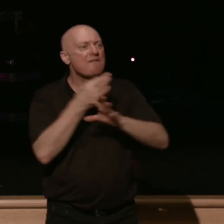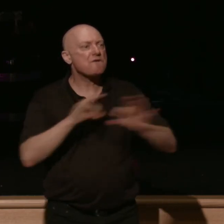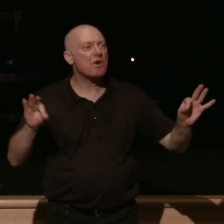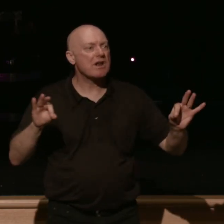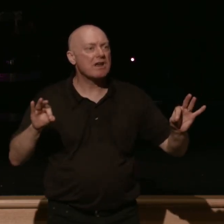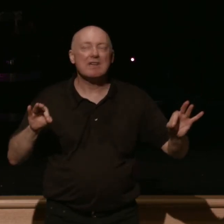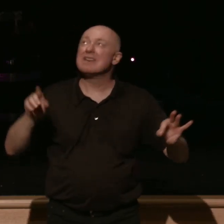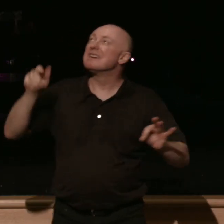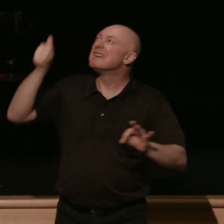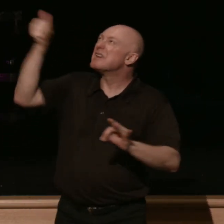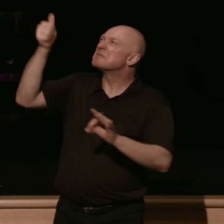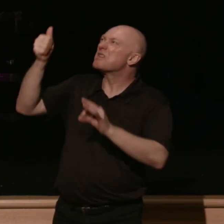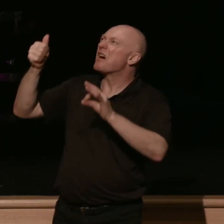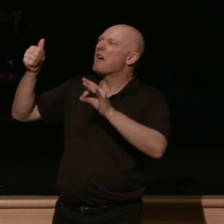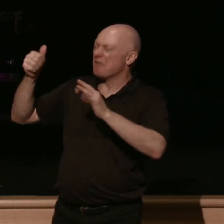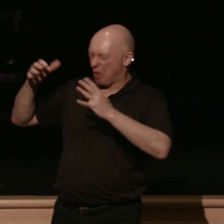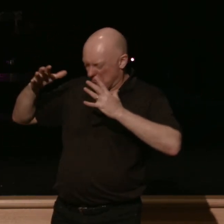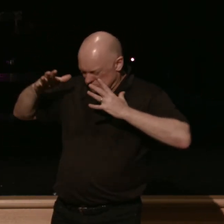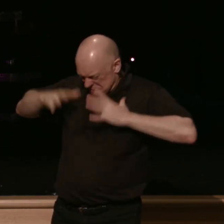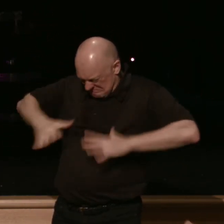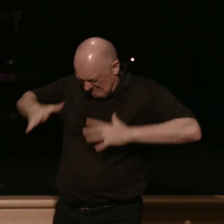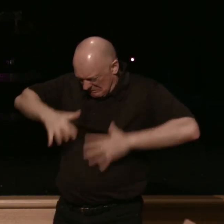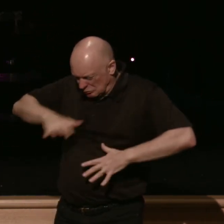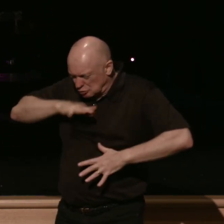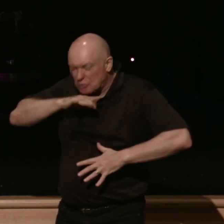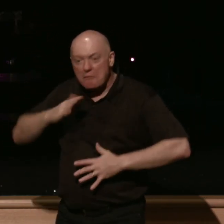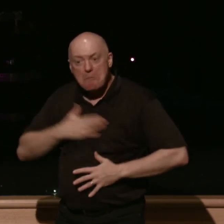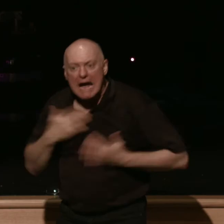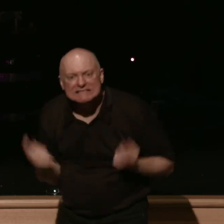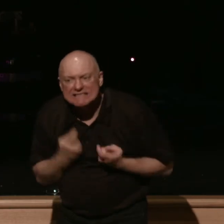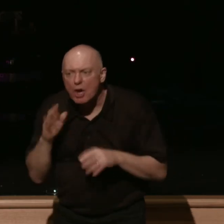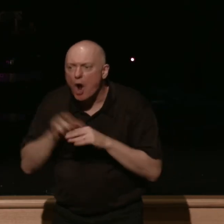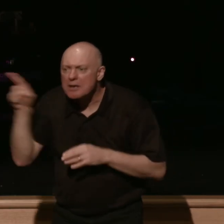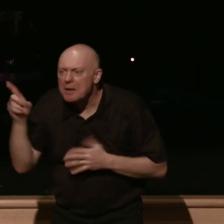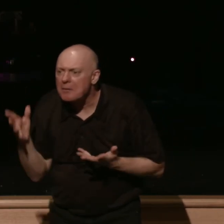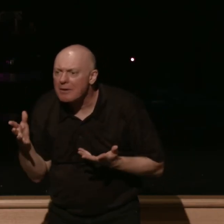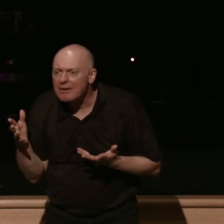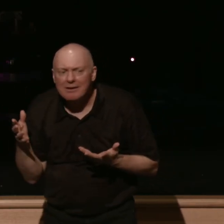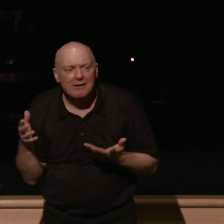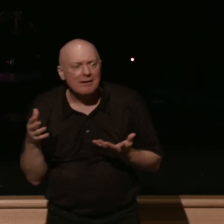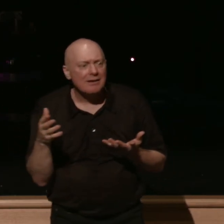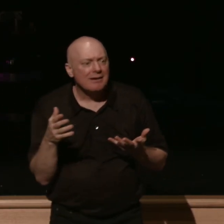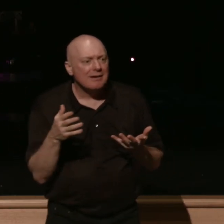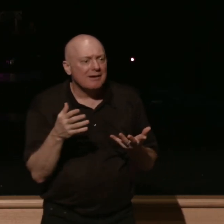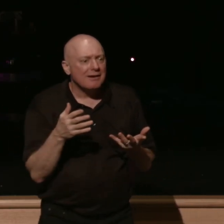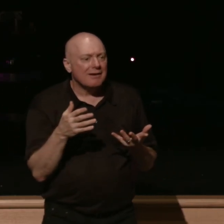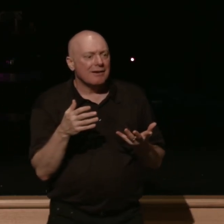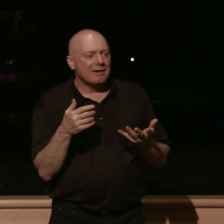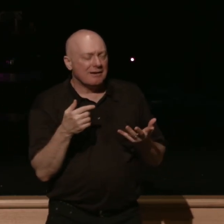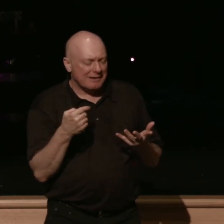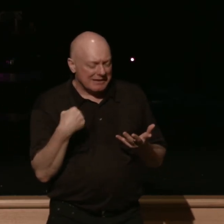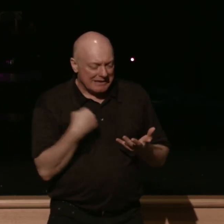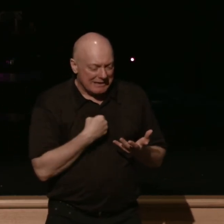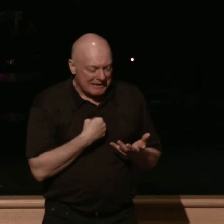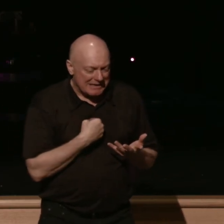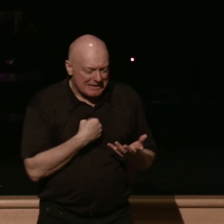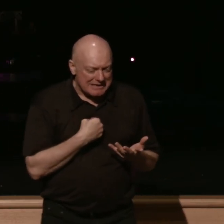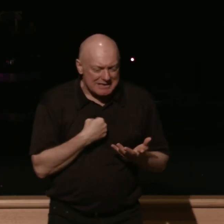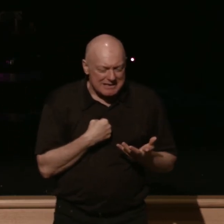clothed in the dirt of my sin he brings forth from us offerings of righteousness while he becomes a